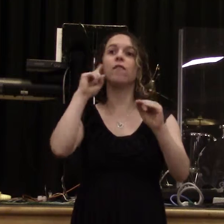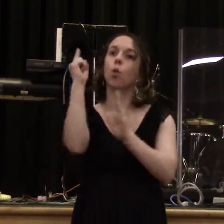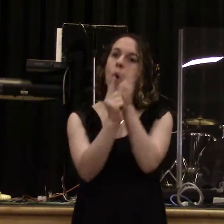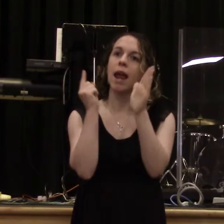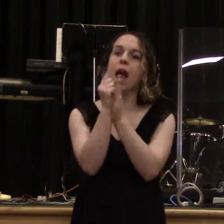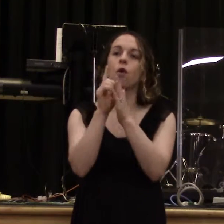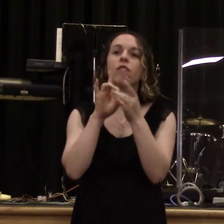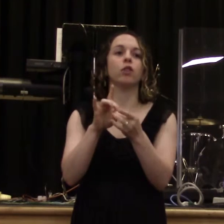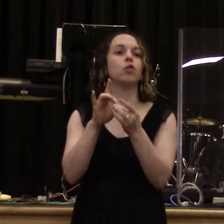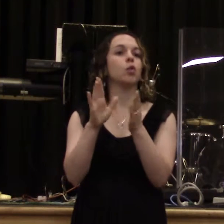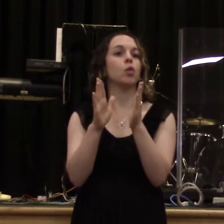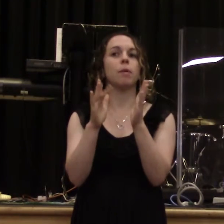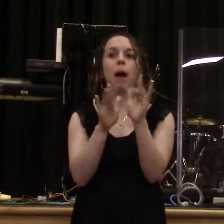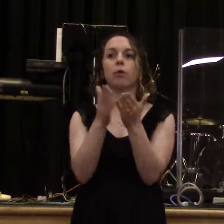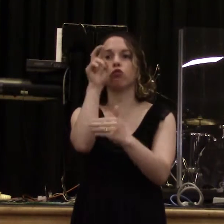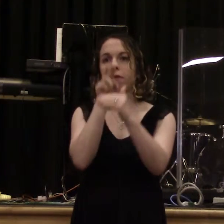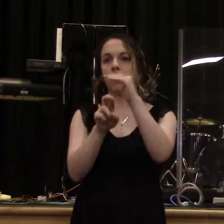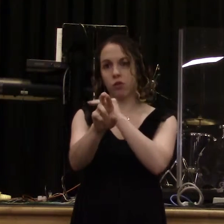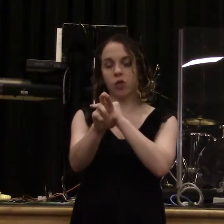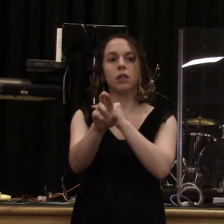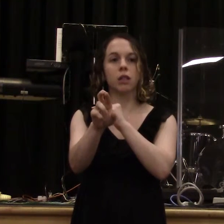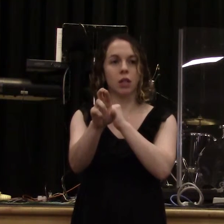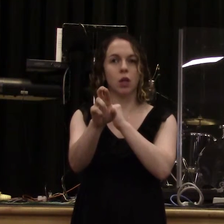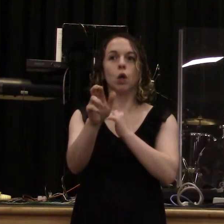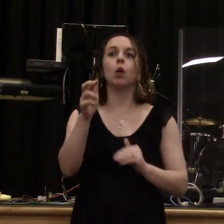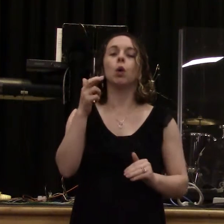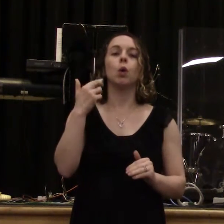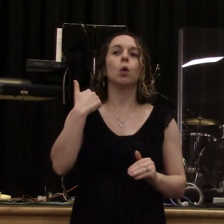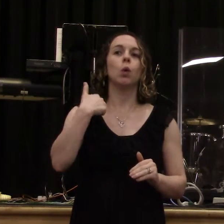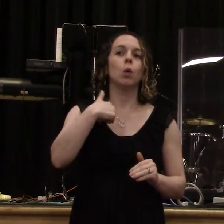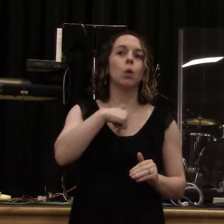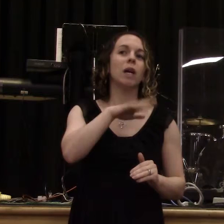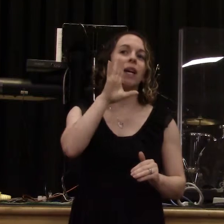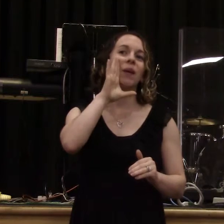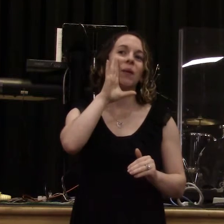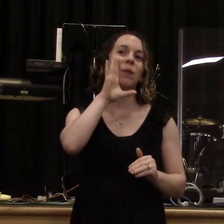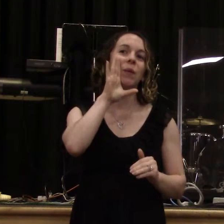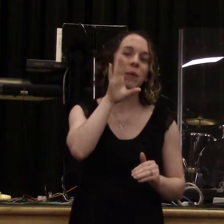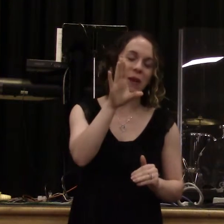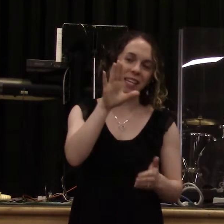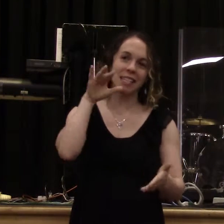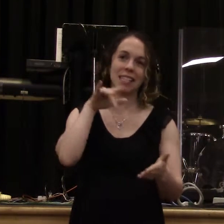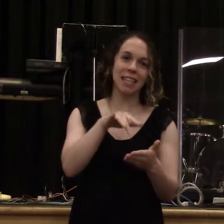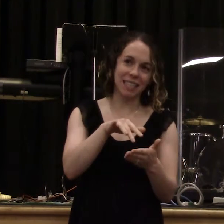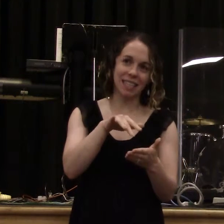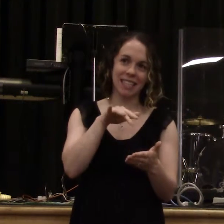on the book of Revelation tonight. Tonight we'll be deciding, we'll be just studying. Tonight we'll be studying chapter